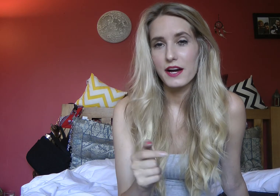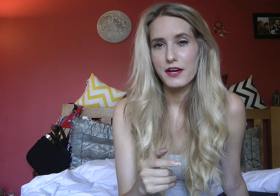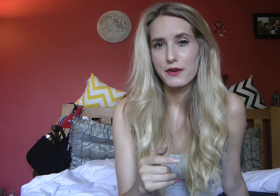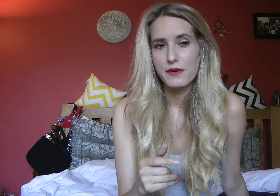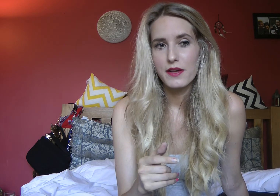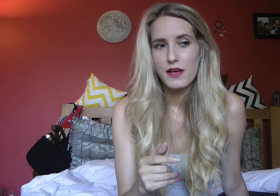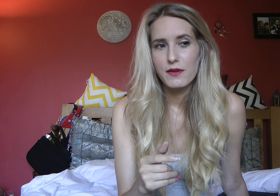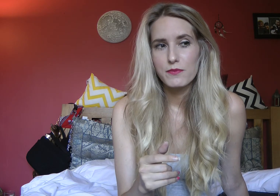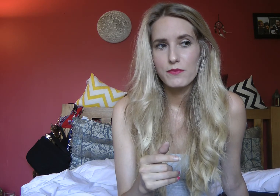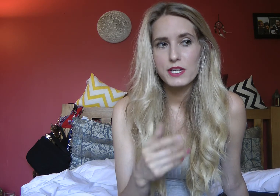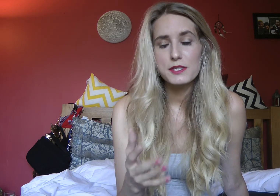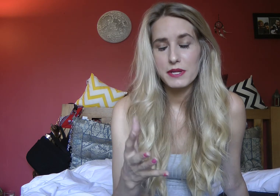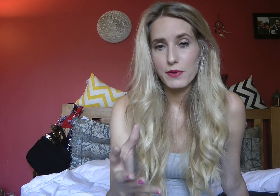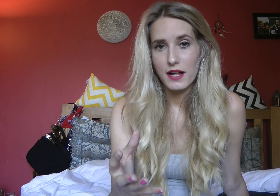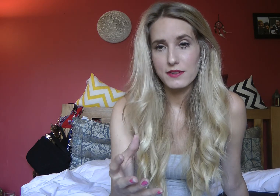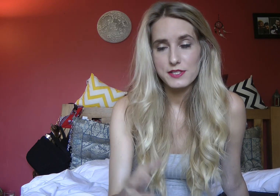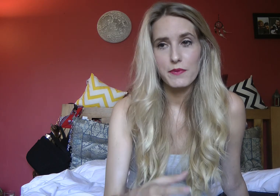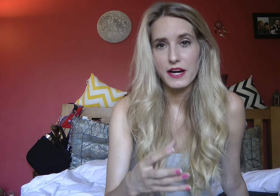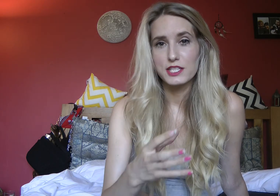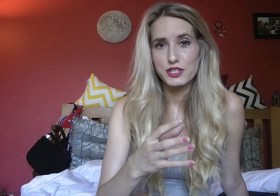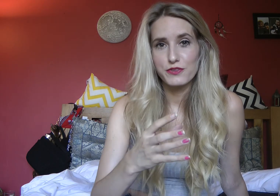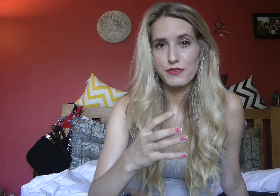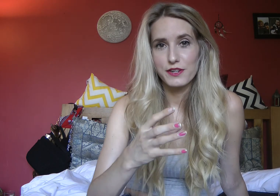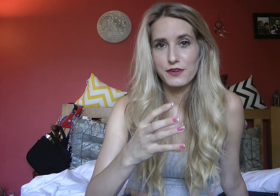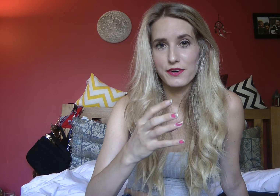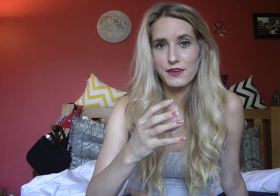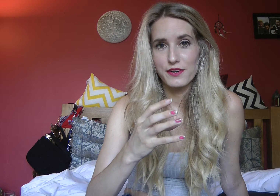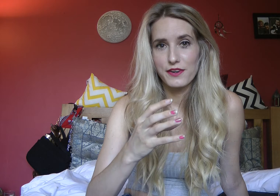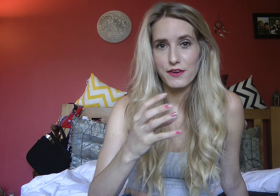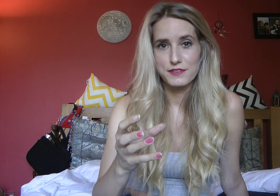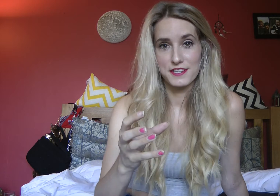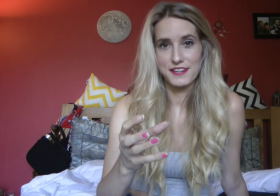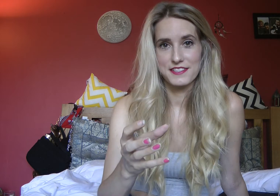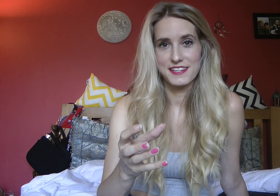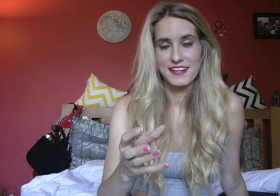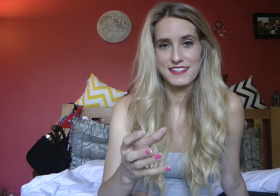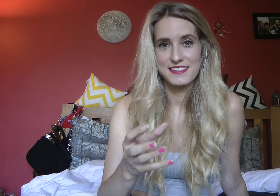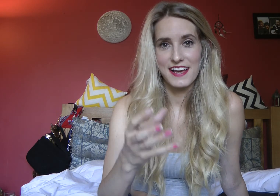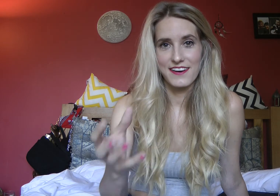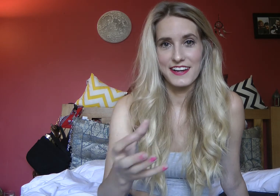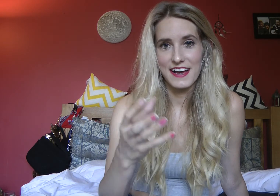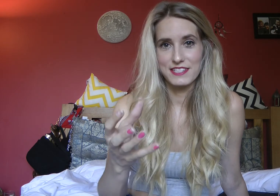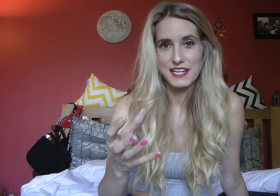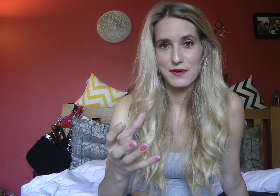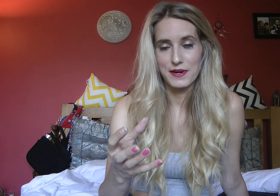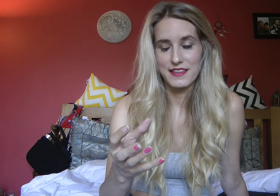I know reasonably well someone that I should feel confident enough to say hi and have a chat with